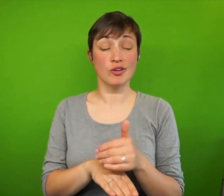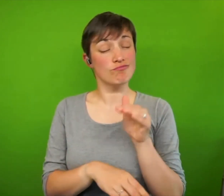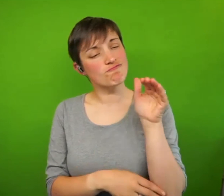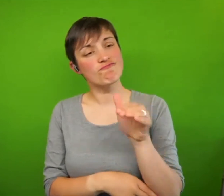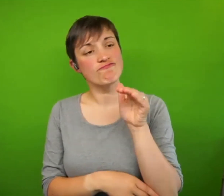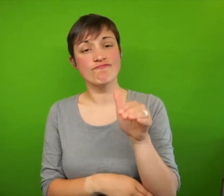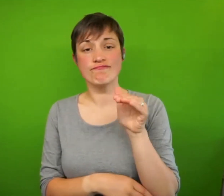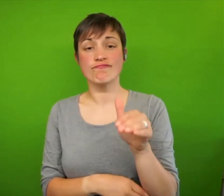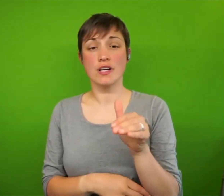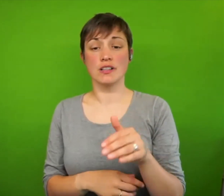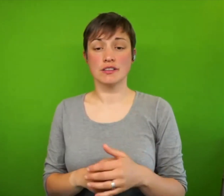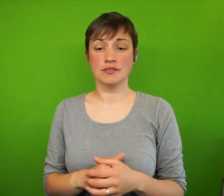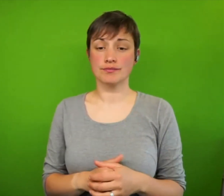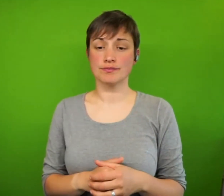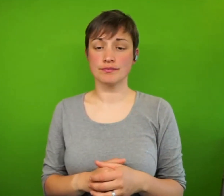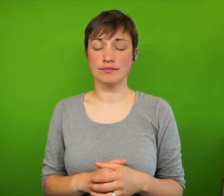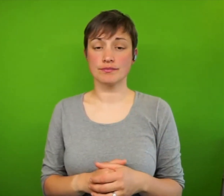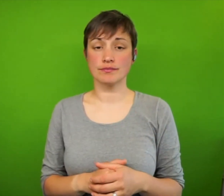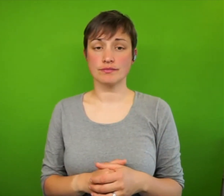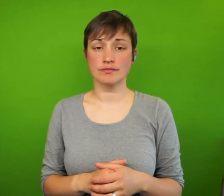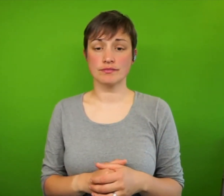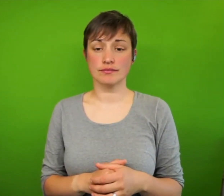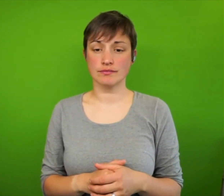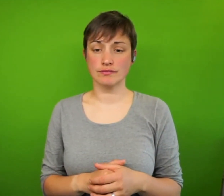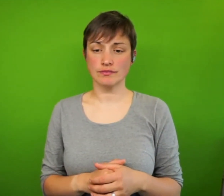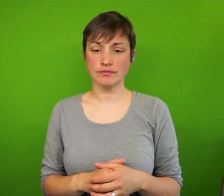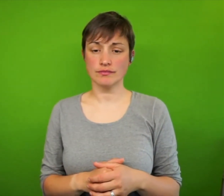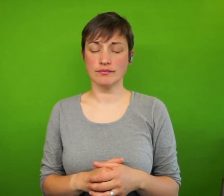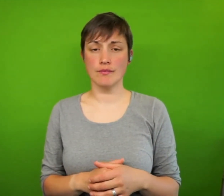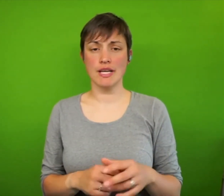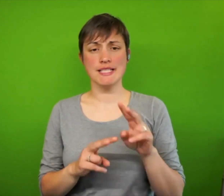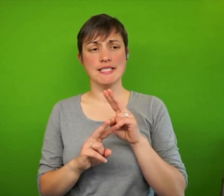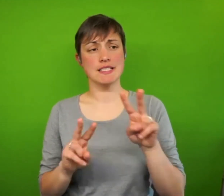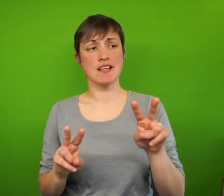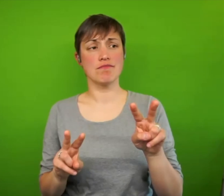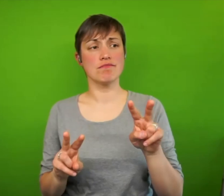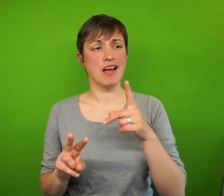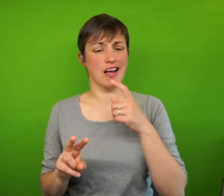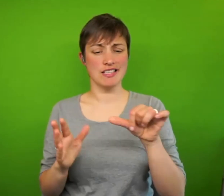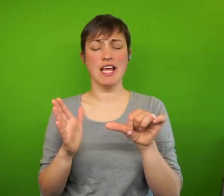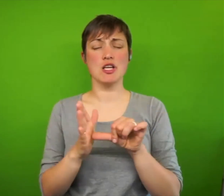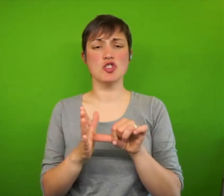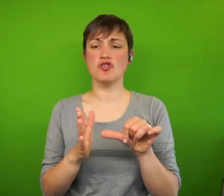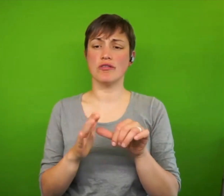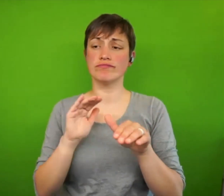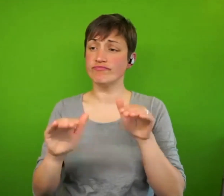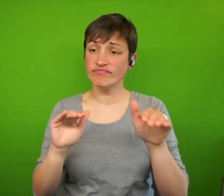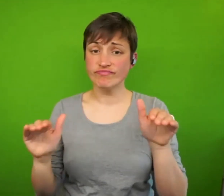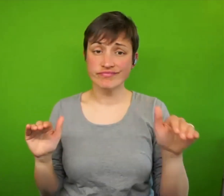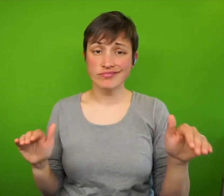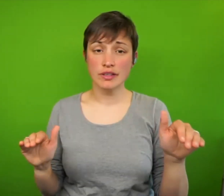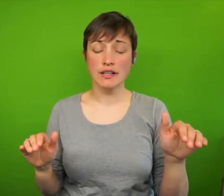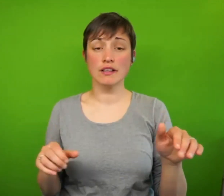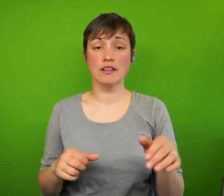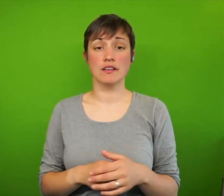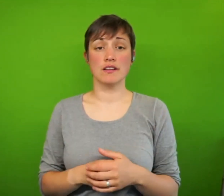whether they can raise, raise this issue. Otherwise, I mean, for your